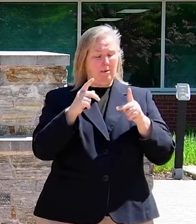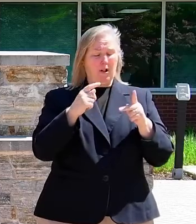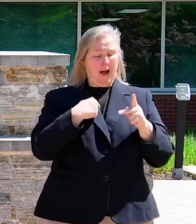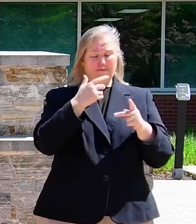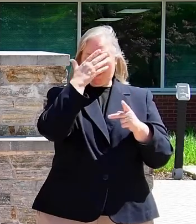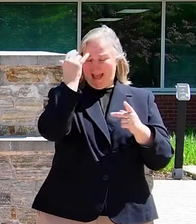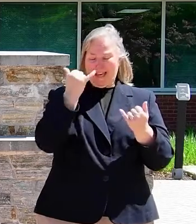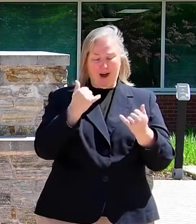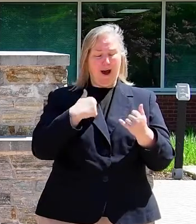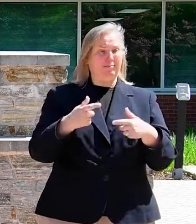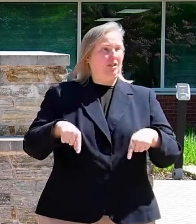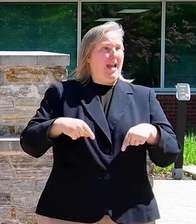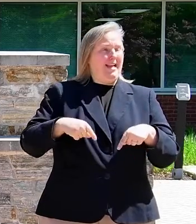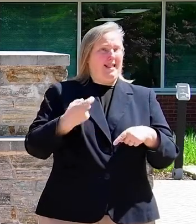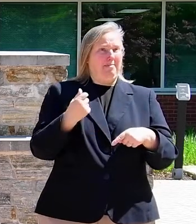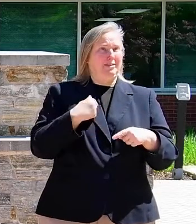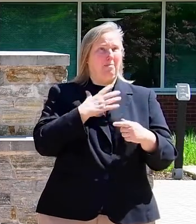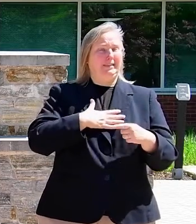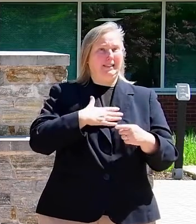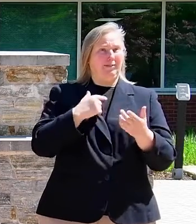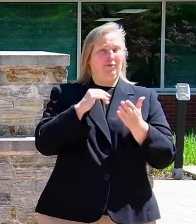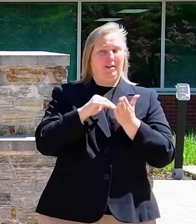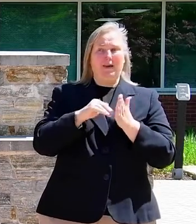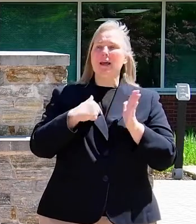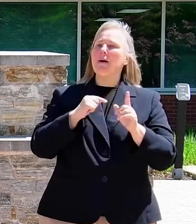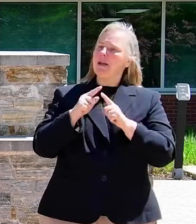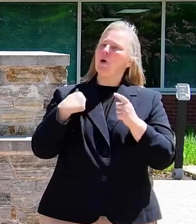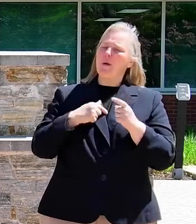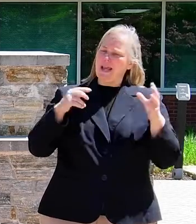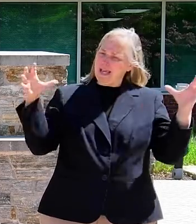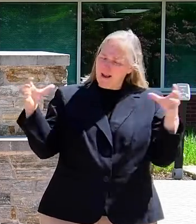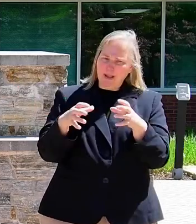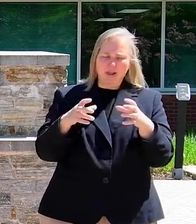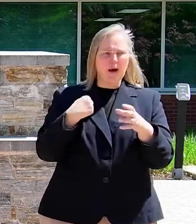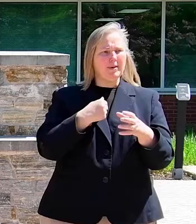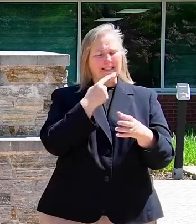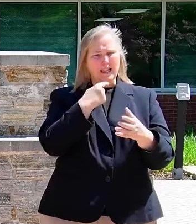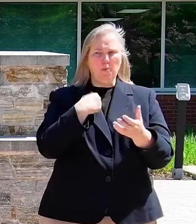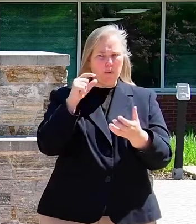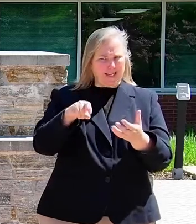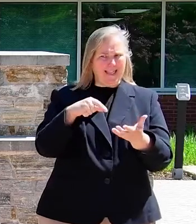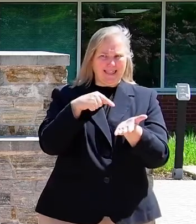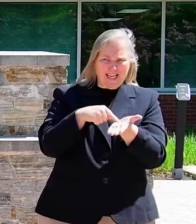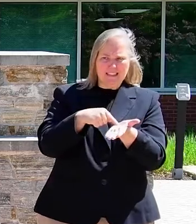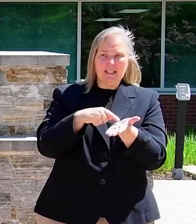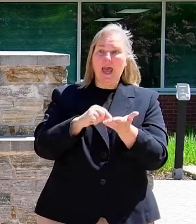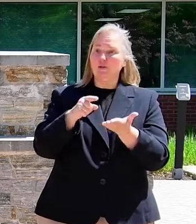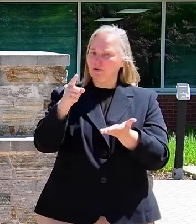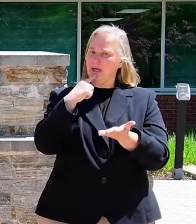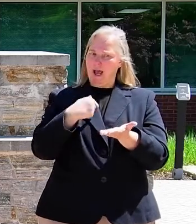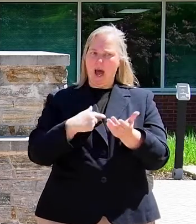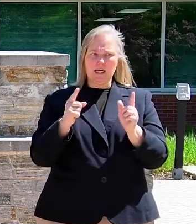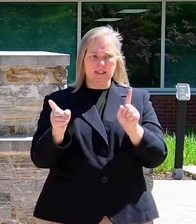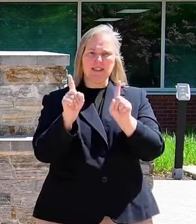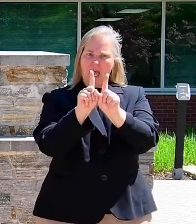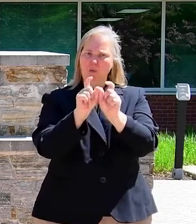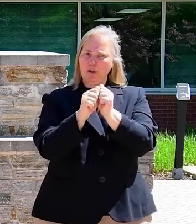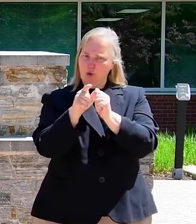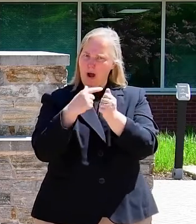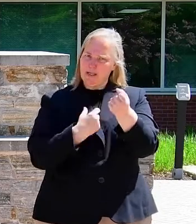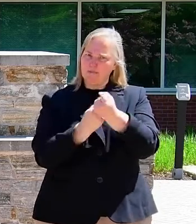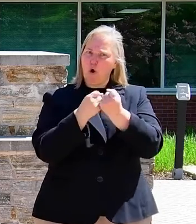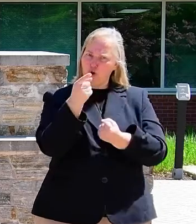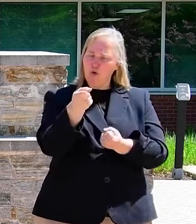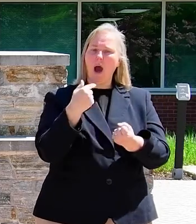a little bit, so please forgive me. But, you we came together. We said, we need this. And you said, I stand with you. I support you. I'm going to